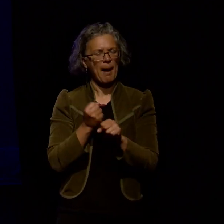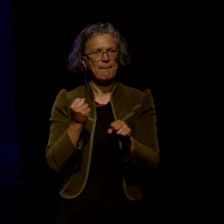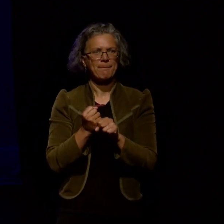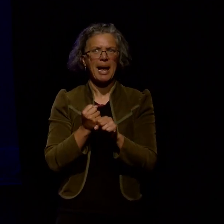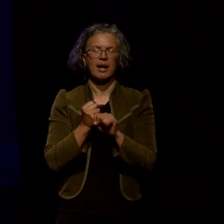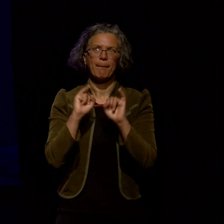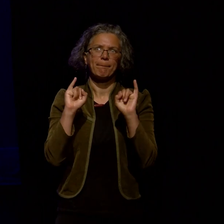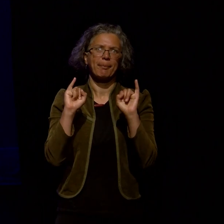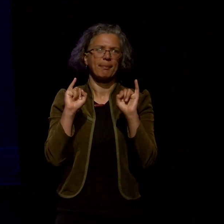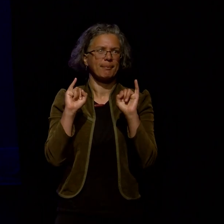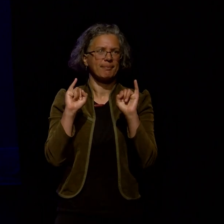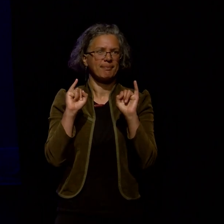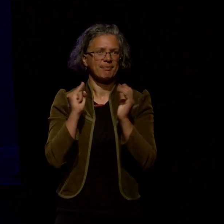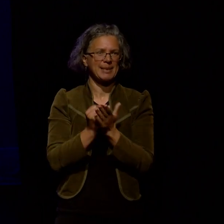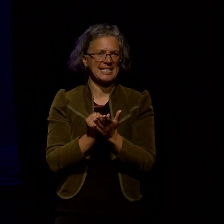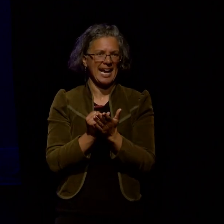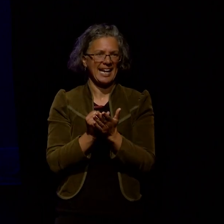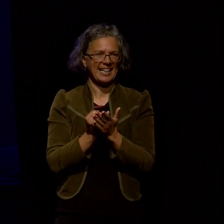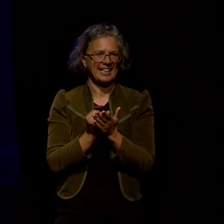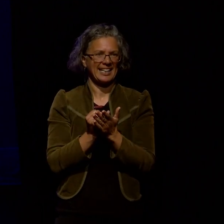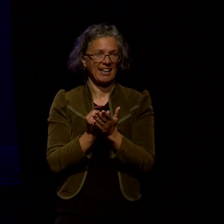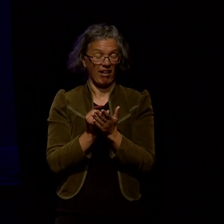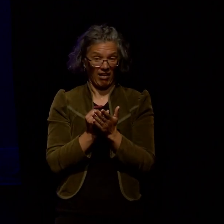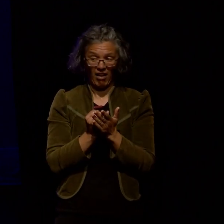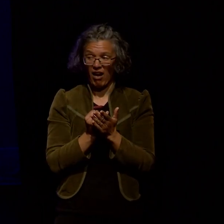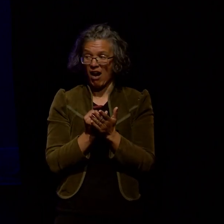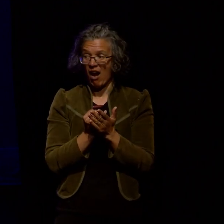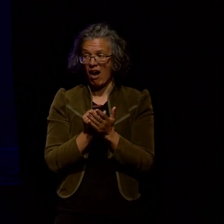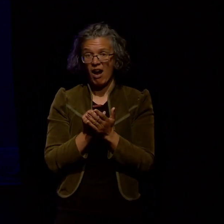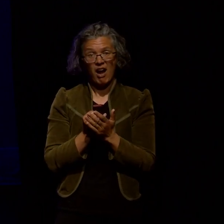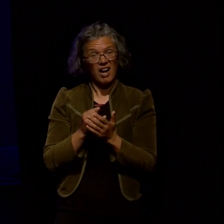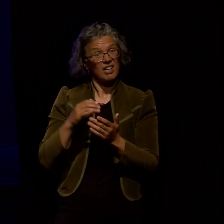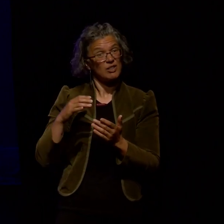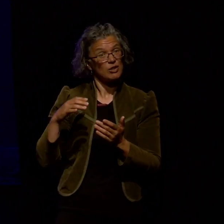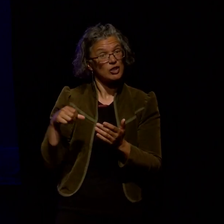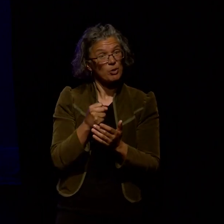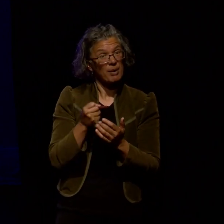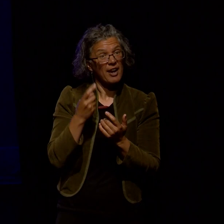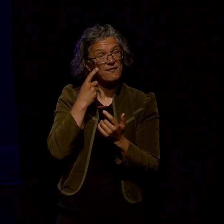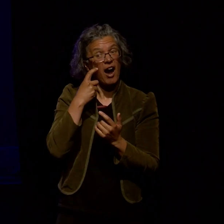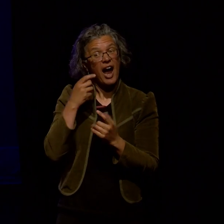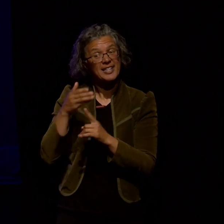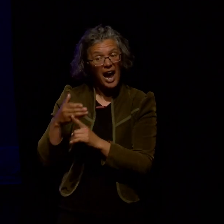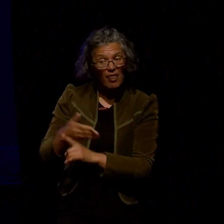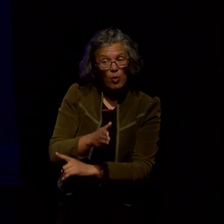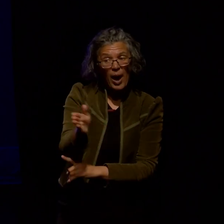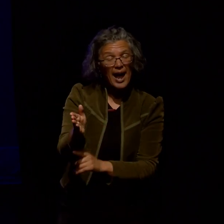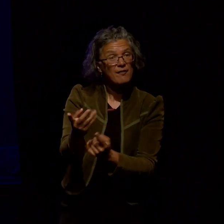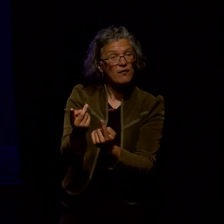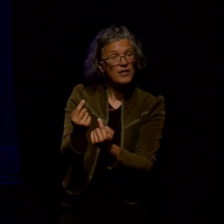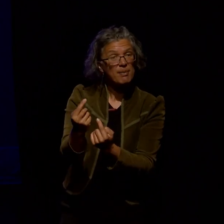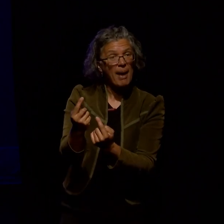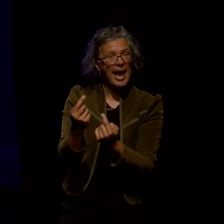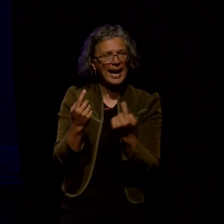which was instead of finding another way to get feedback I retreated